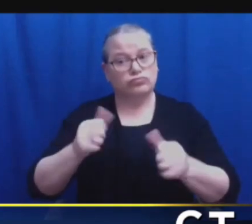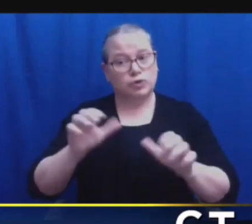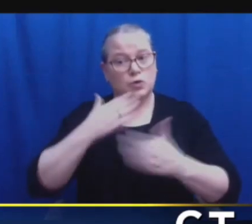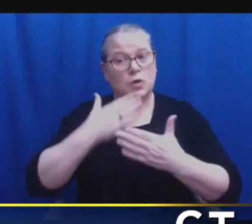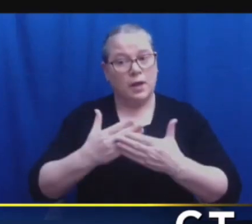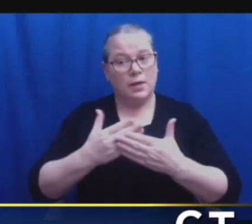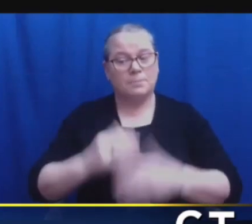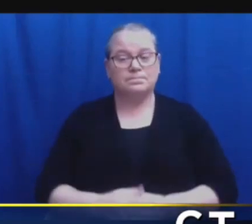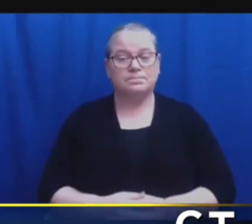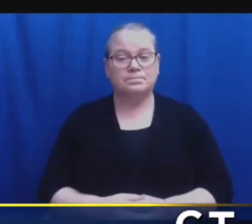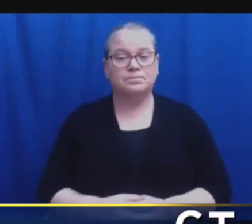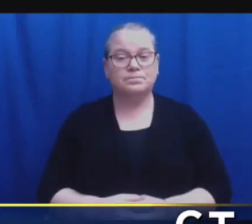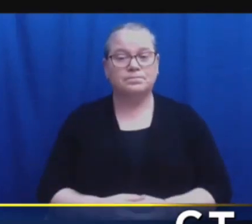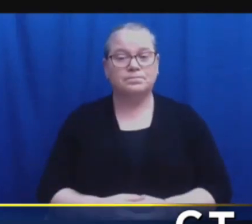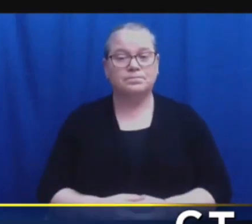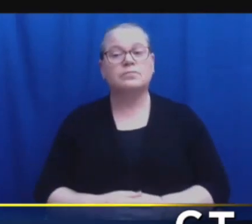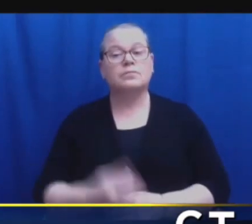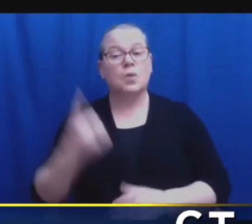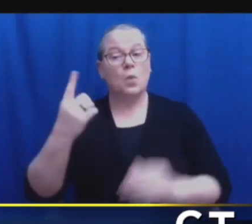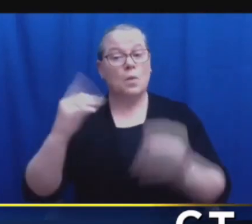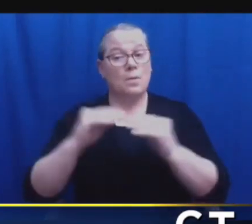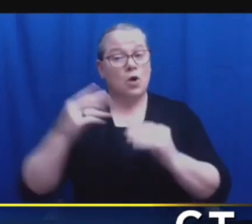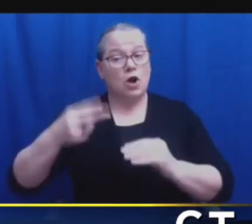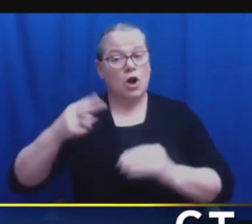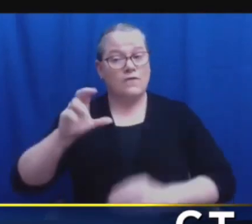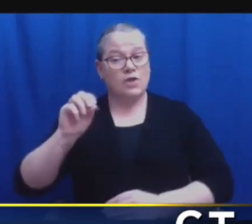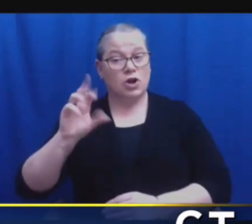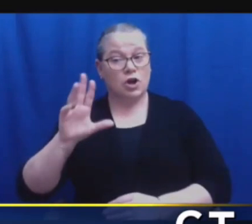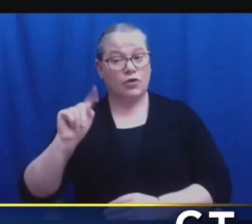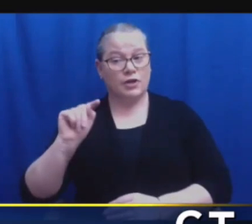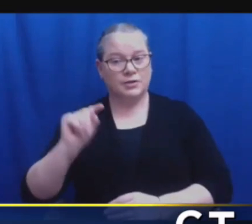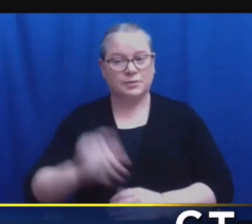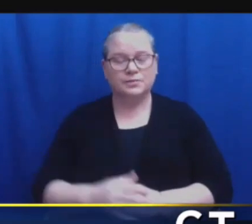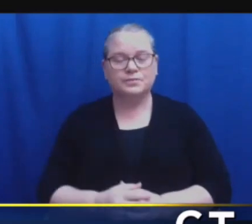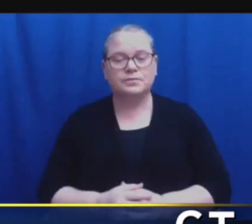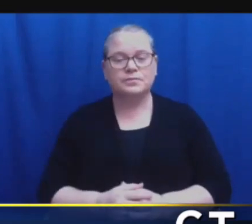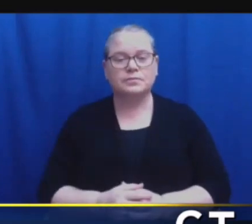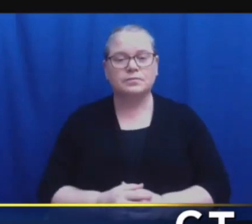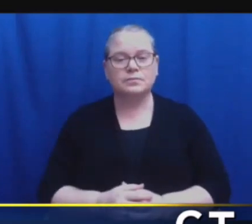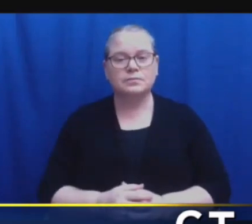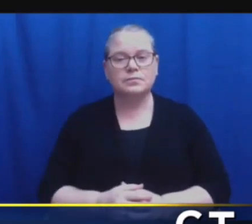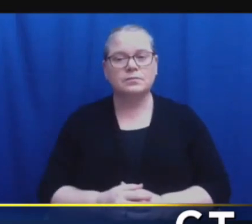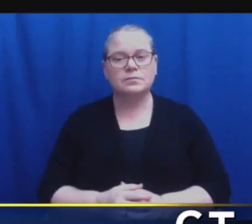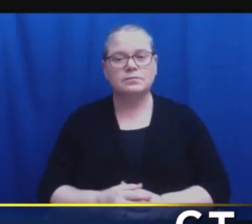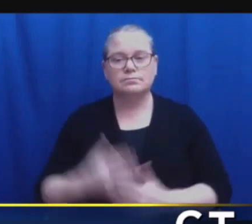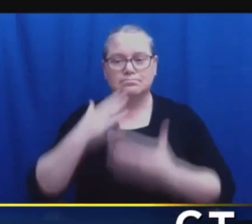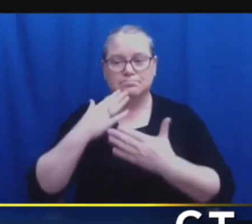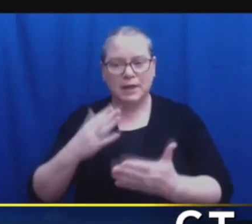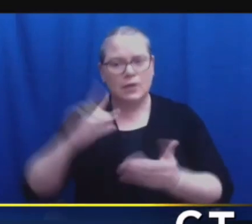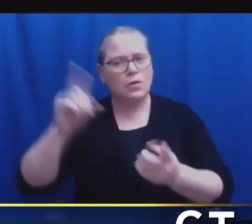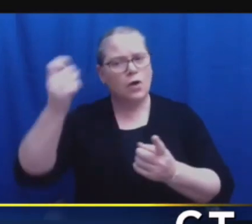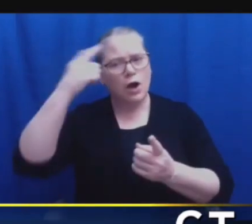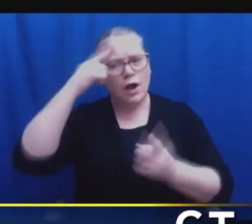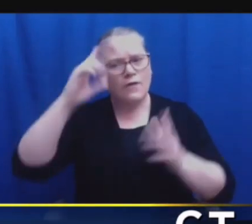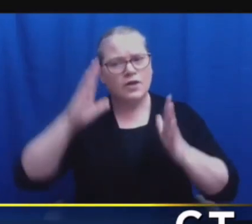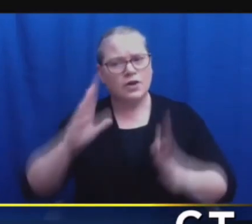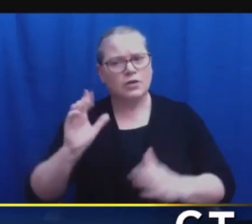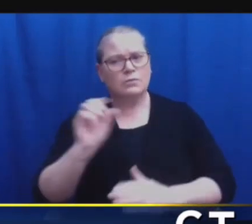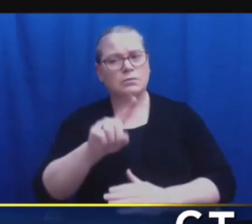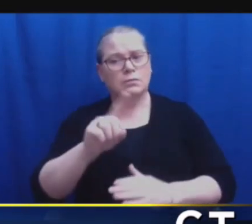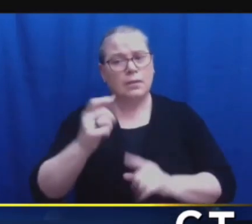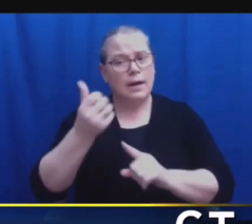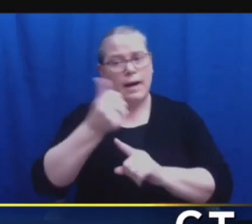One more follow-up from the Hartford Courant. Thanks, Max. I just wanted to ask, Governor, have you heard of any significant incidents